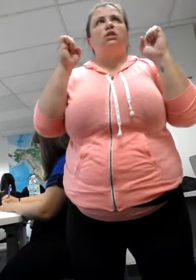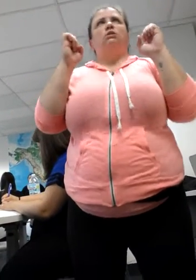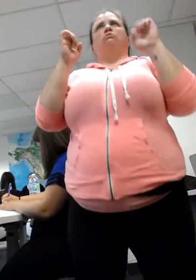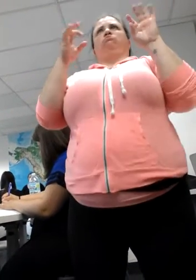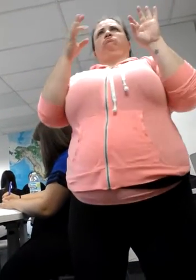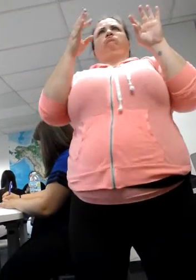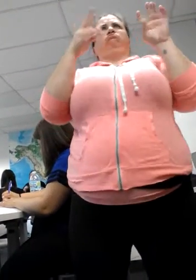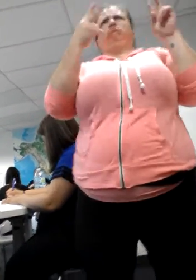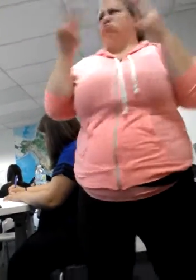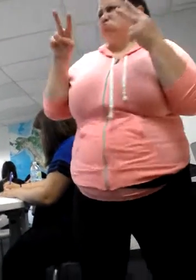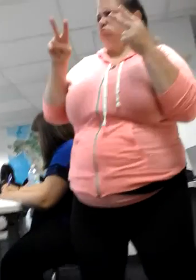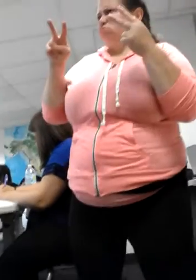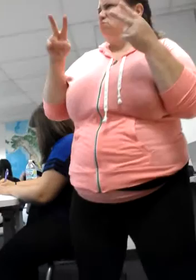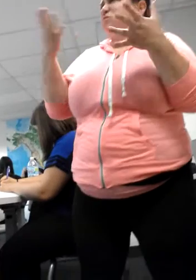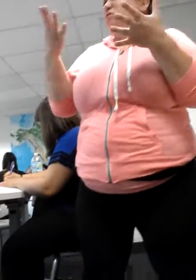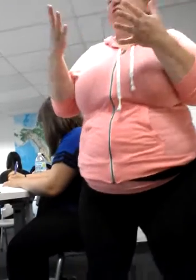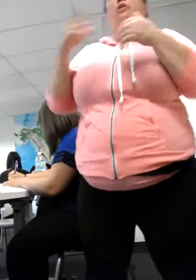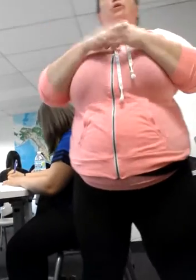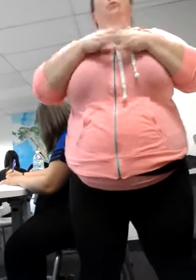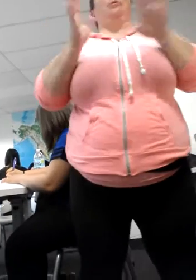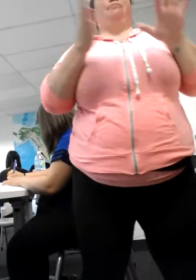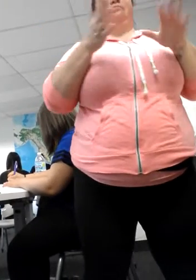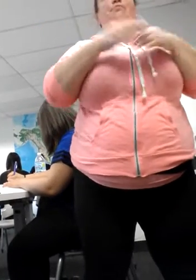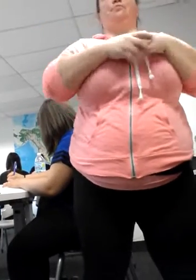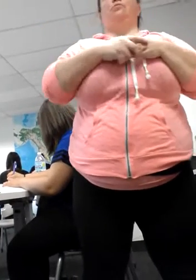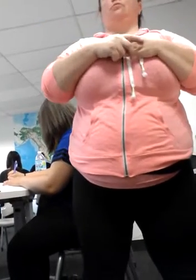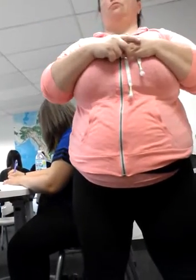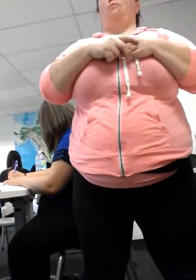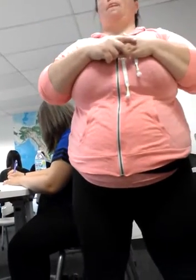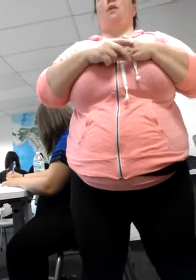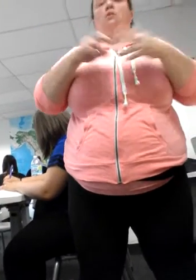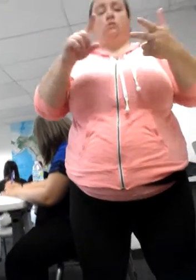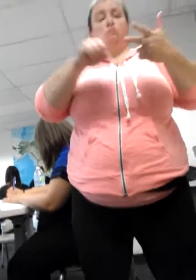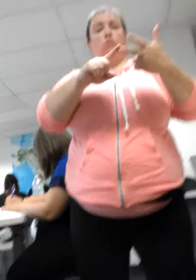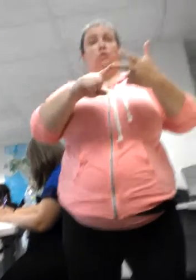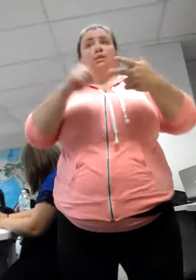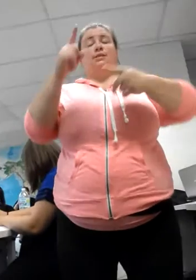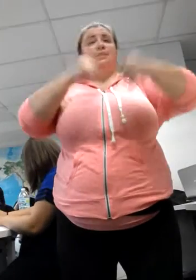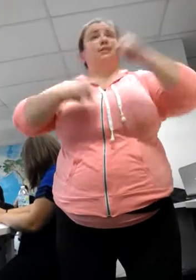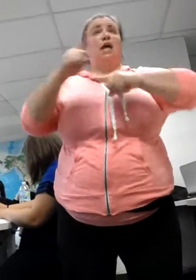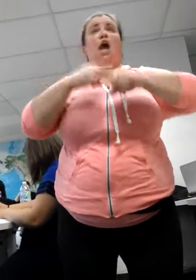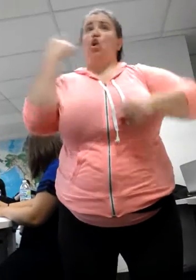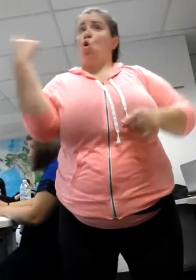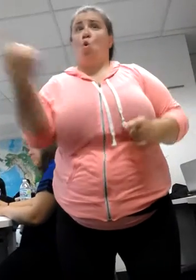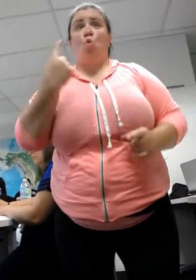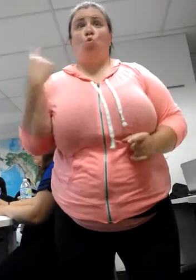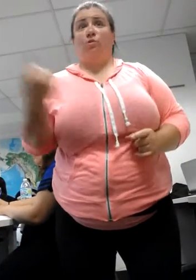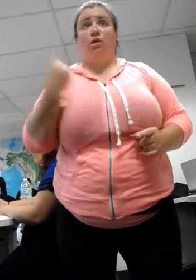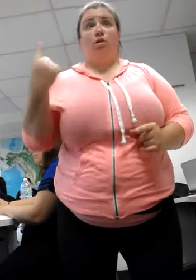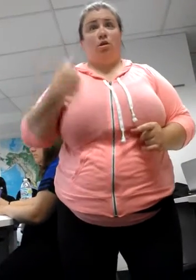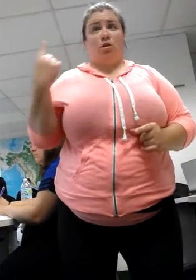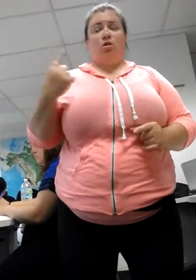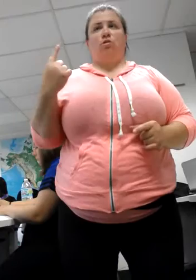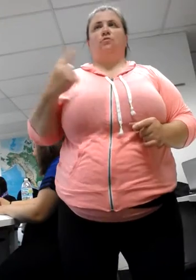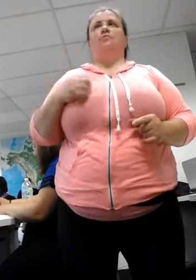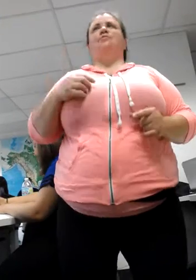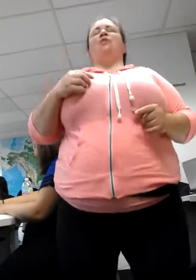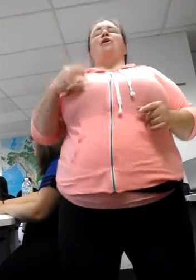ASL, it should be the signed channel only. So if you hear yourself making